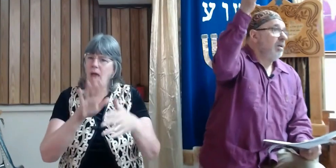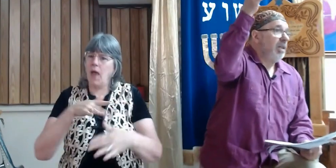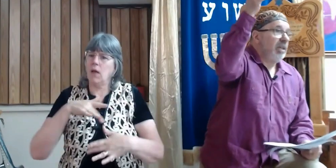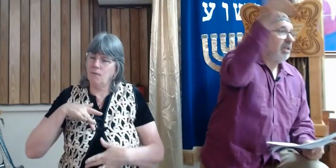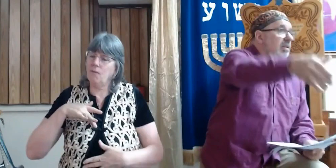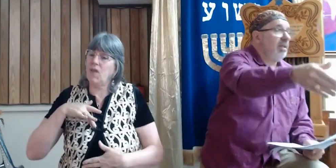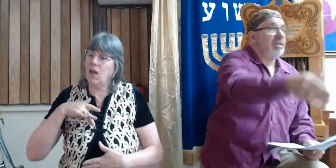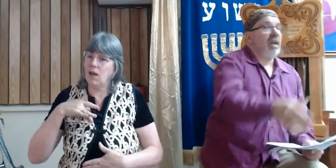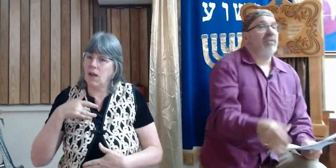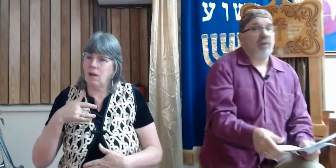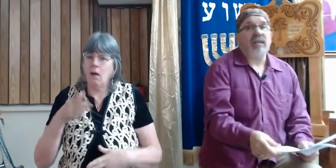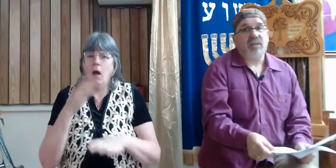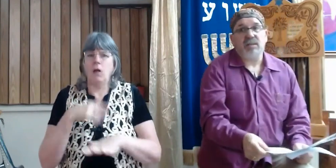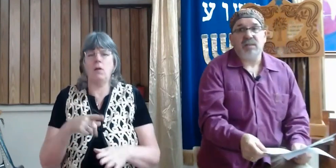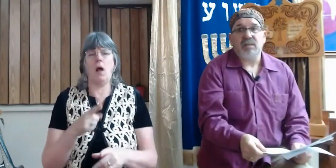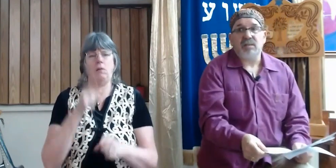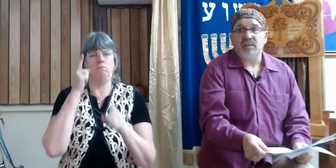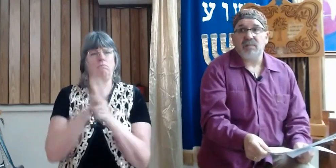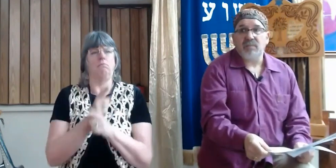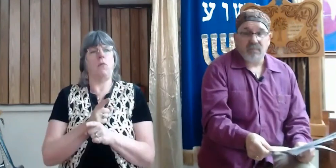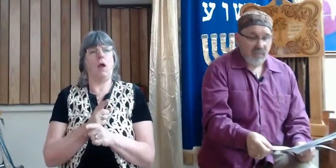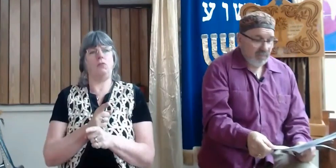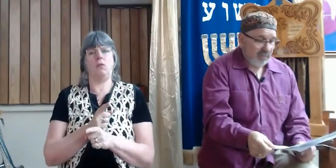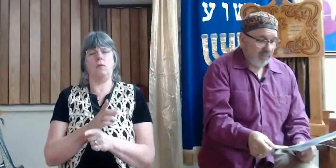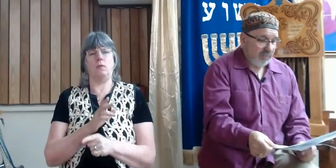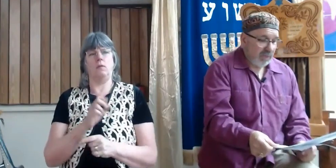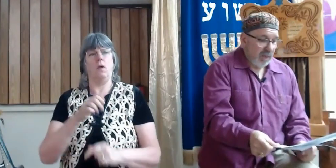legalistic self-righteousness.